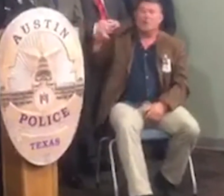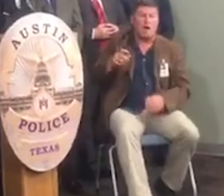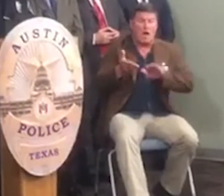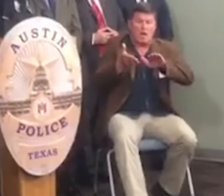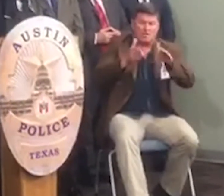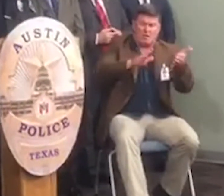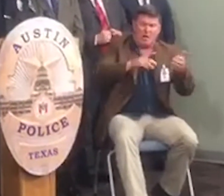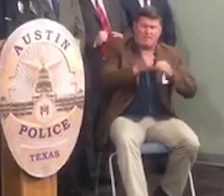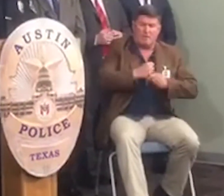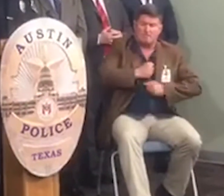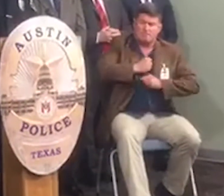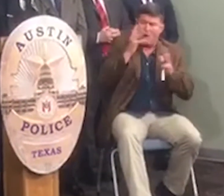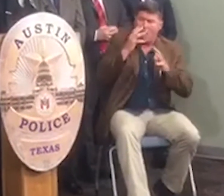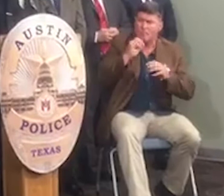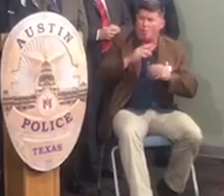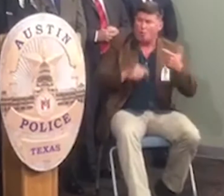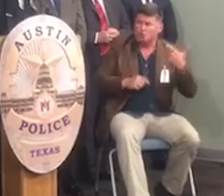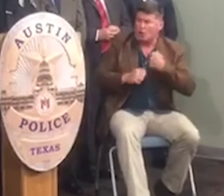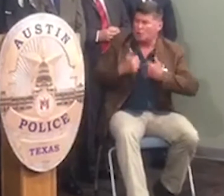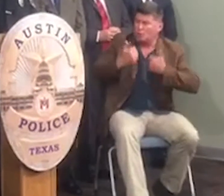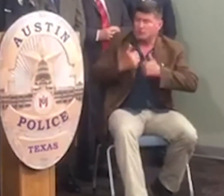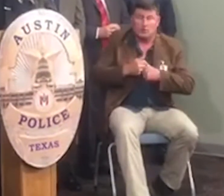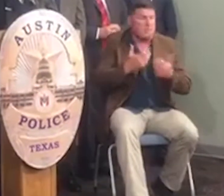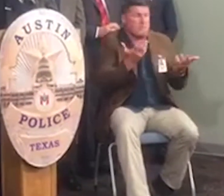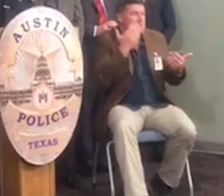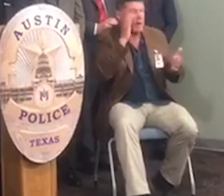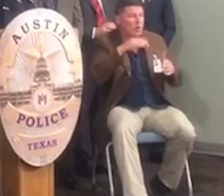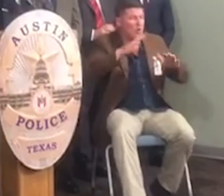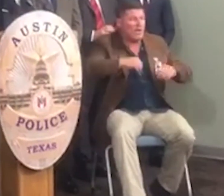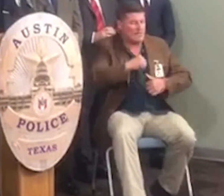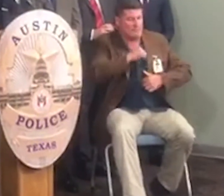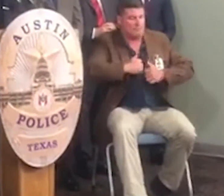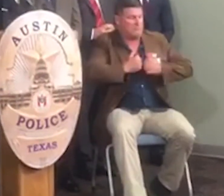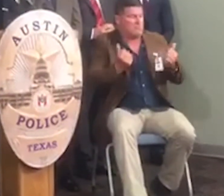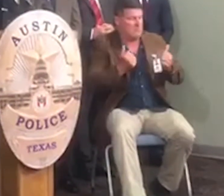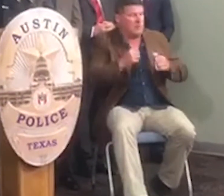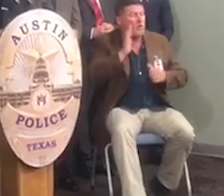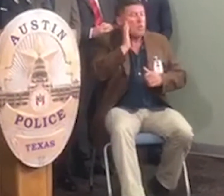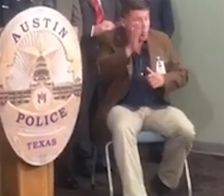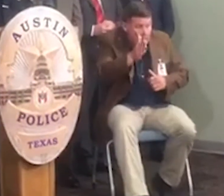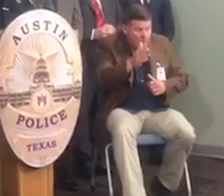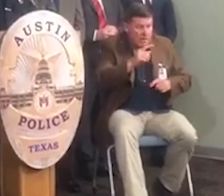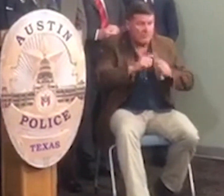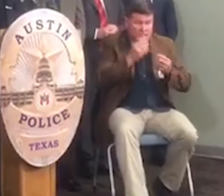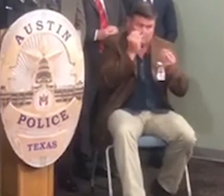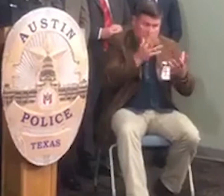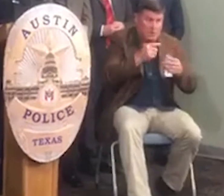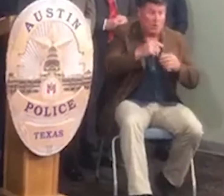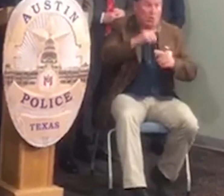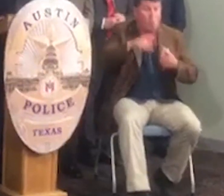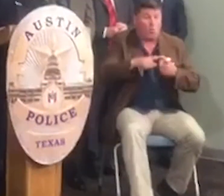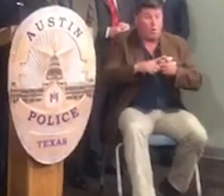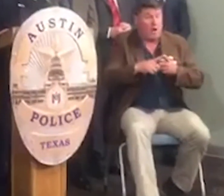That will be a determination for the medical examiner to make however I will say the injuries that he sustained from